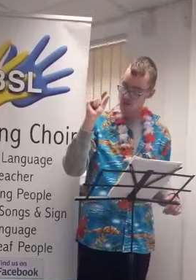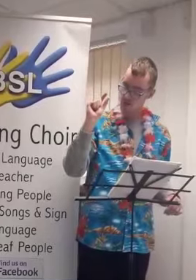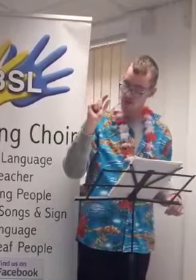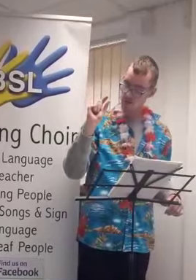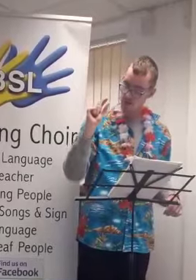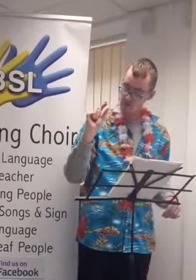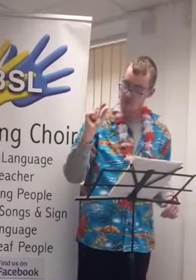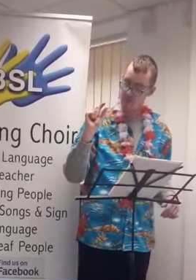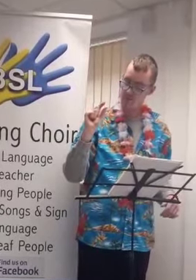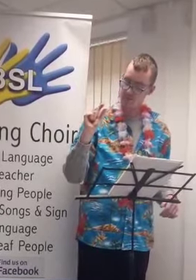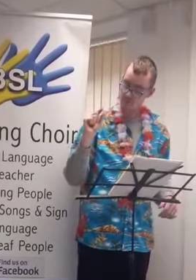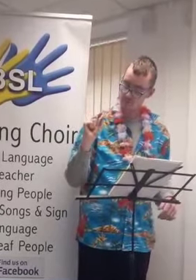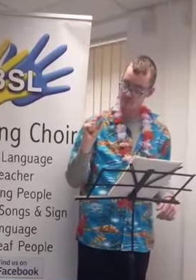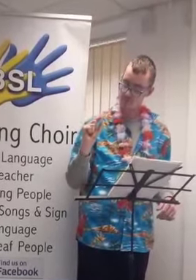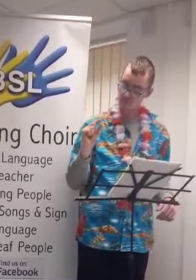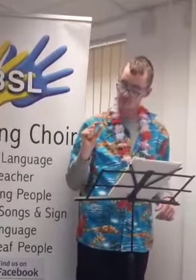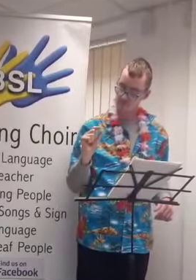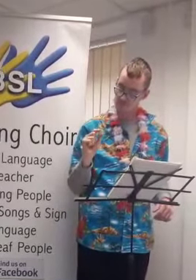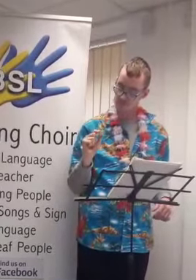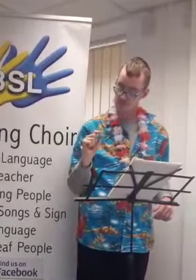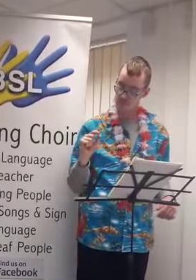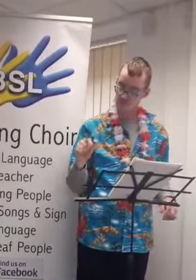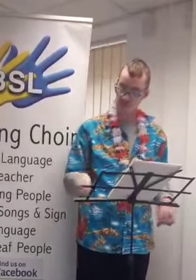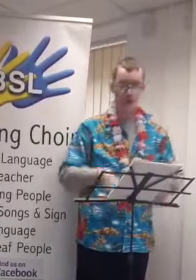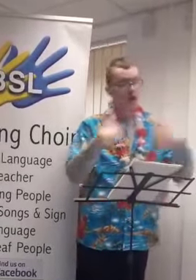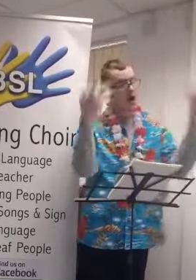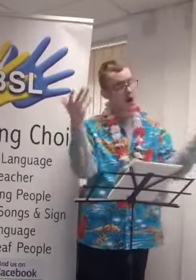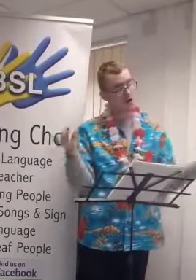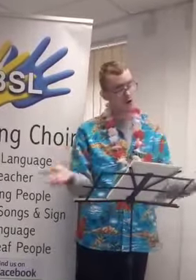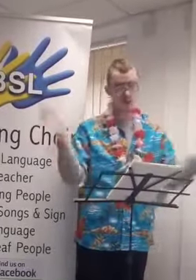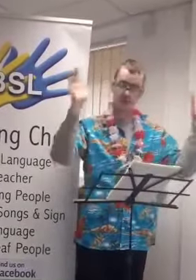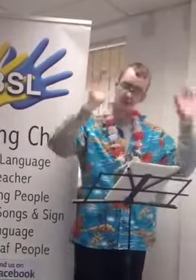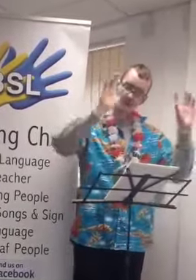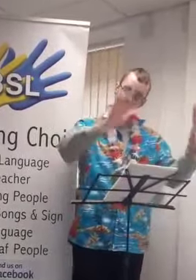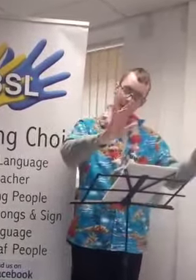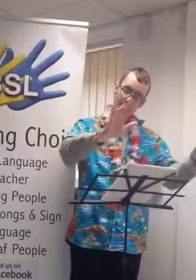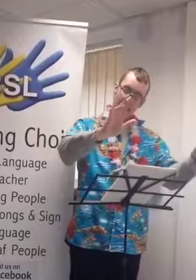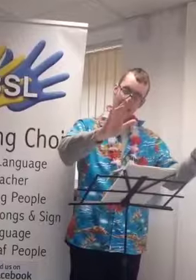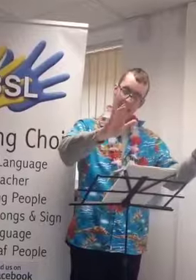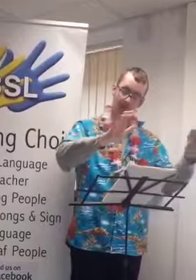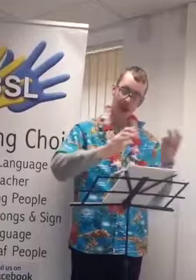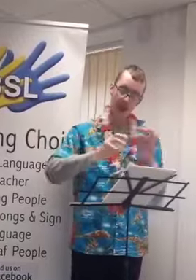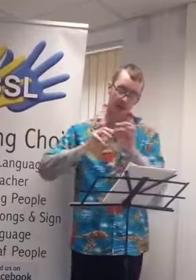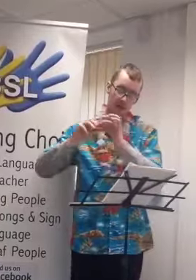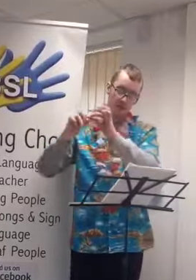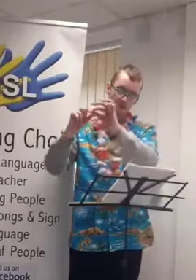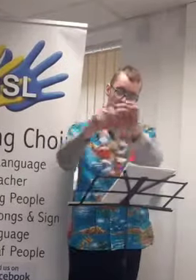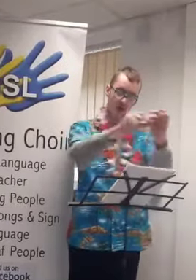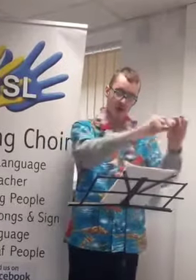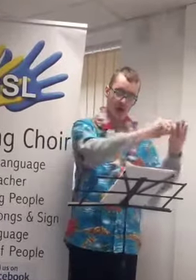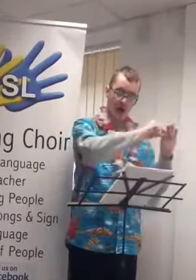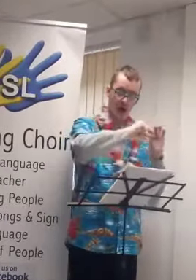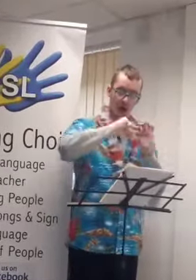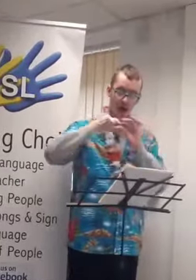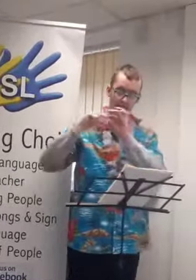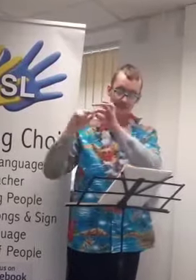I hope someday you'll join us,